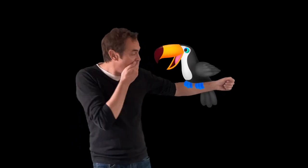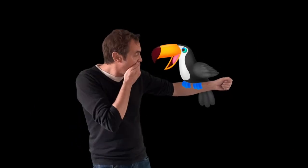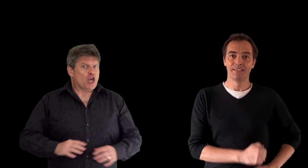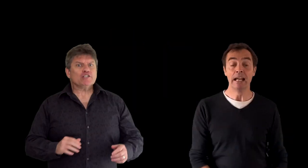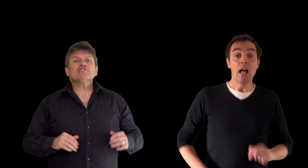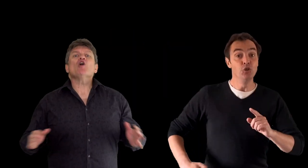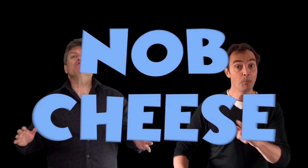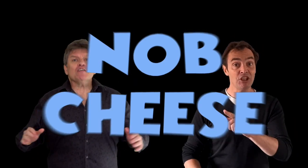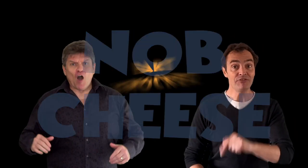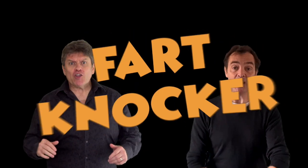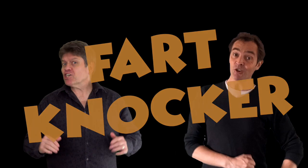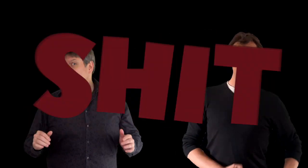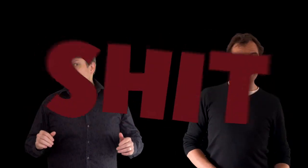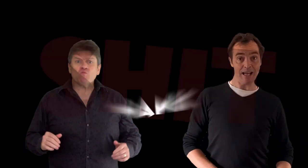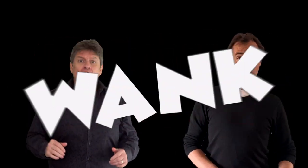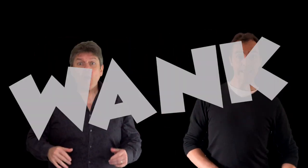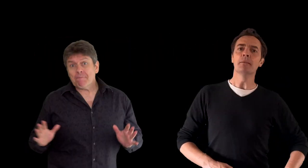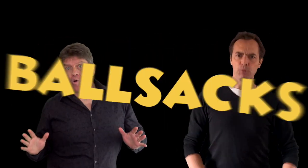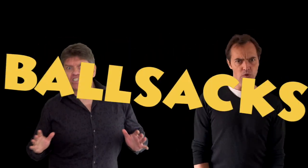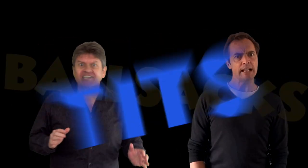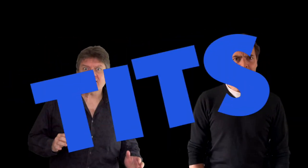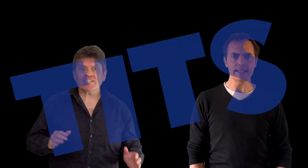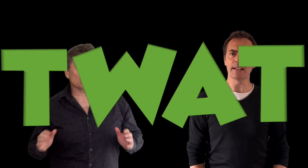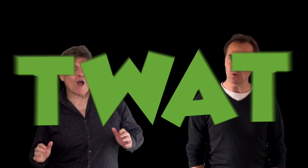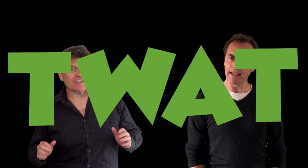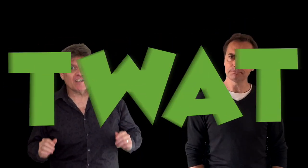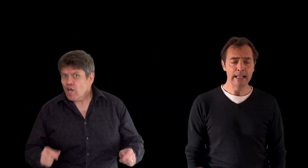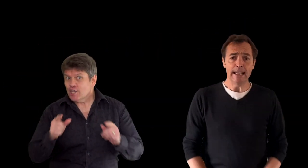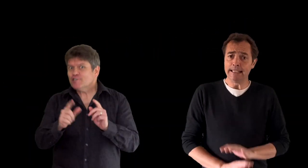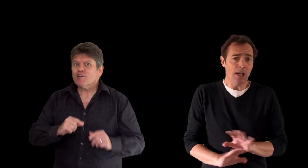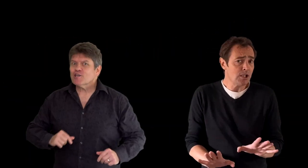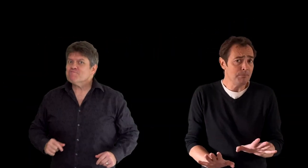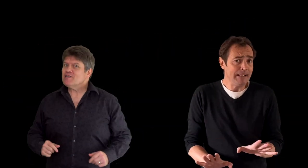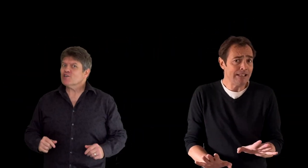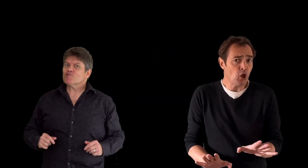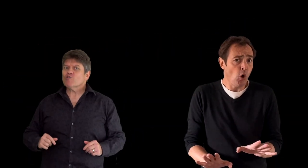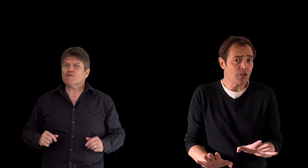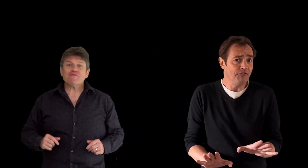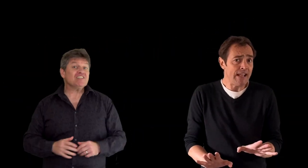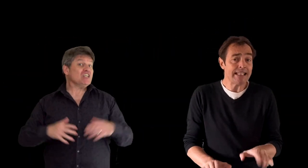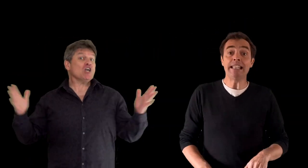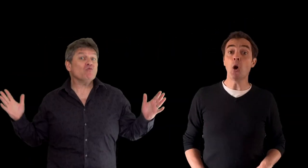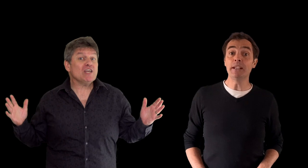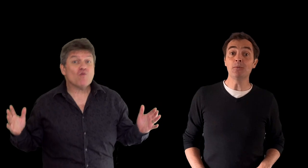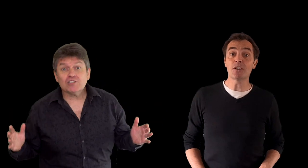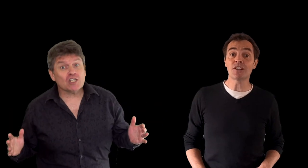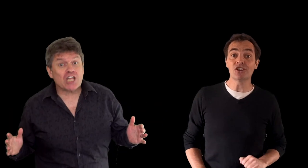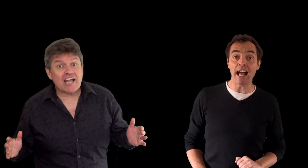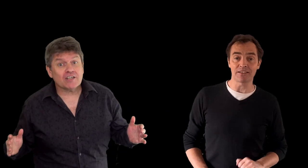He says no, she's fart like a shit and wank, all sacked tits and twat He doesn't mean to cause offence, he only wants to chat